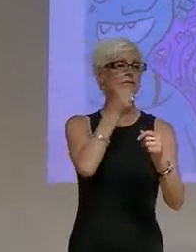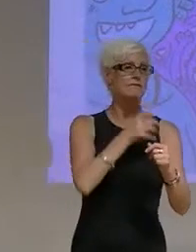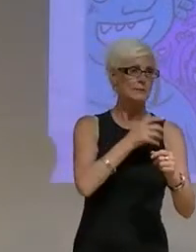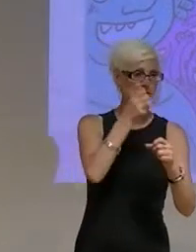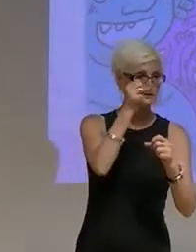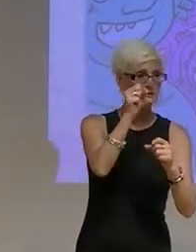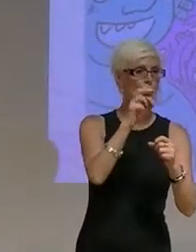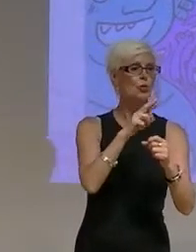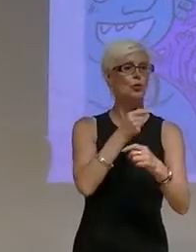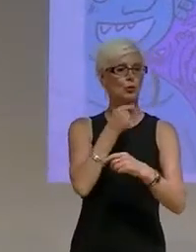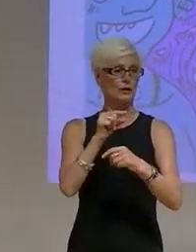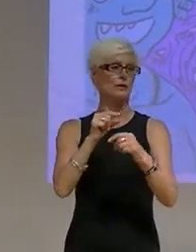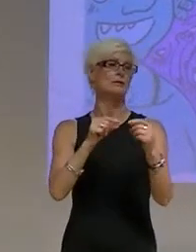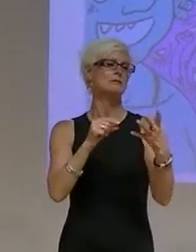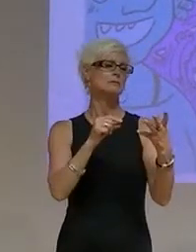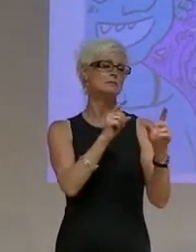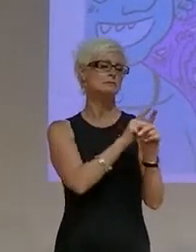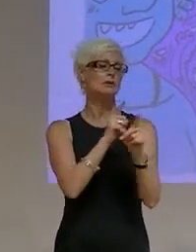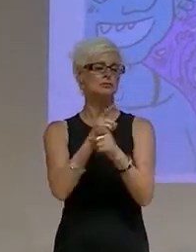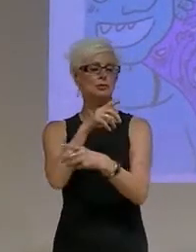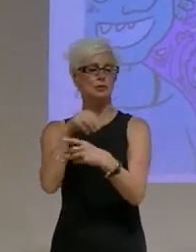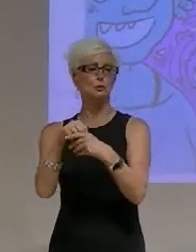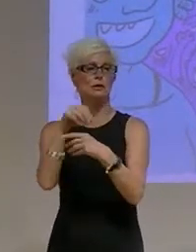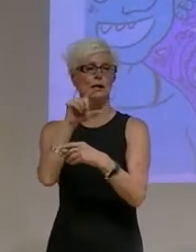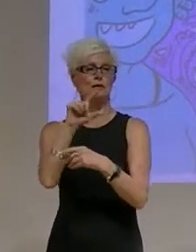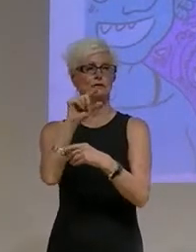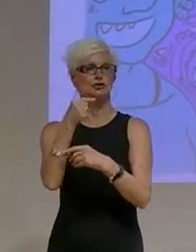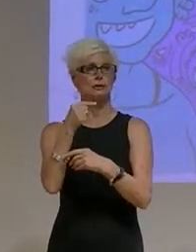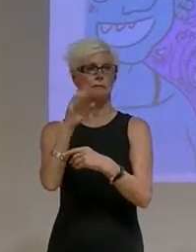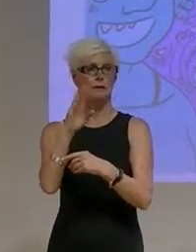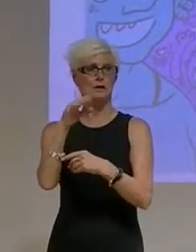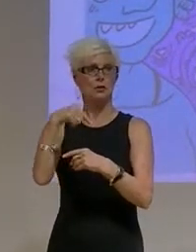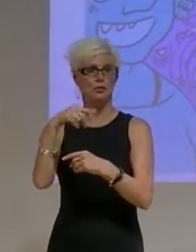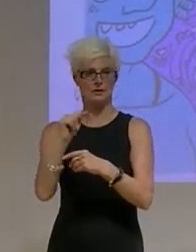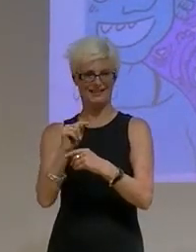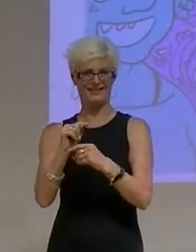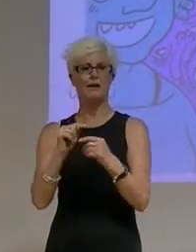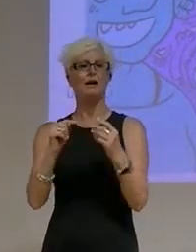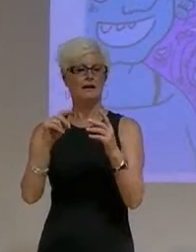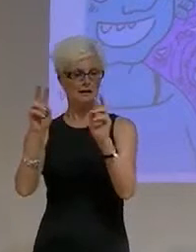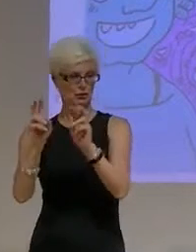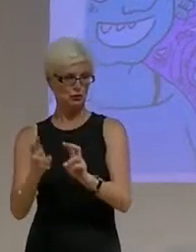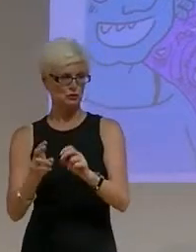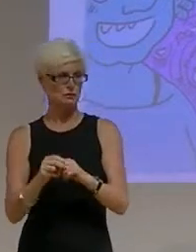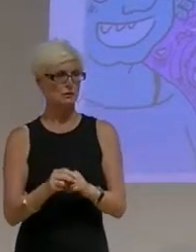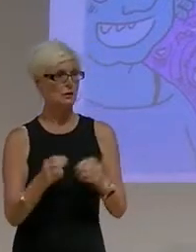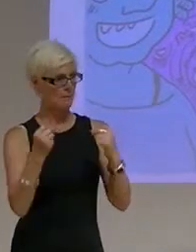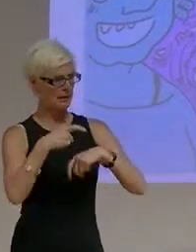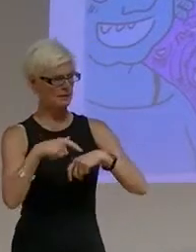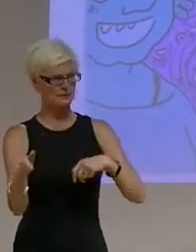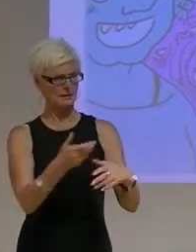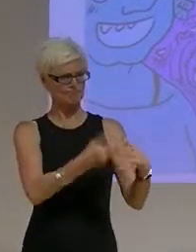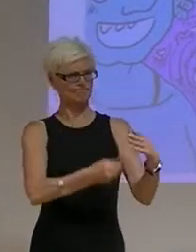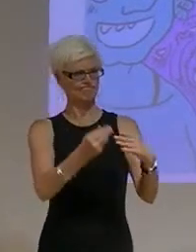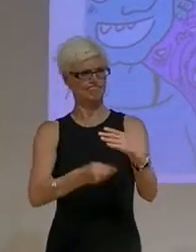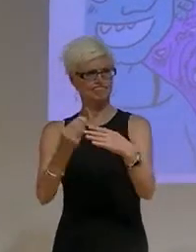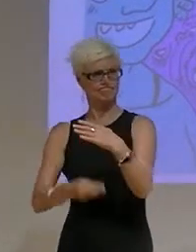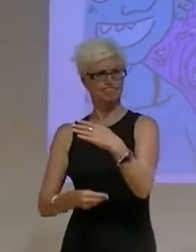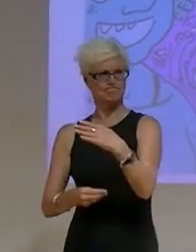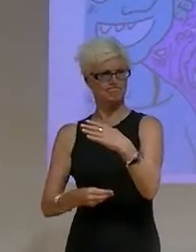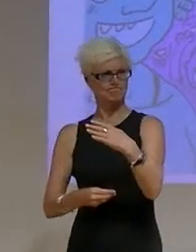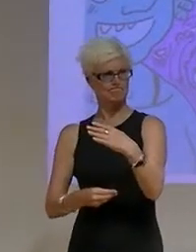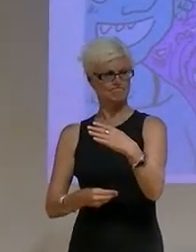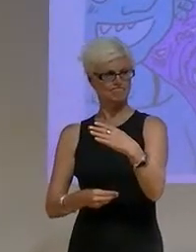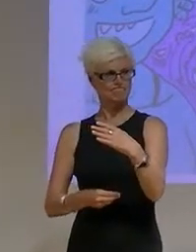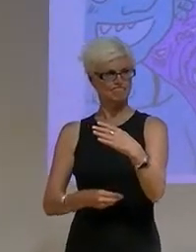converse with LGBTQ concerns. Until recently, asexuality has often been left out of feminist and queer scholarship and